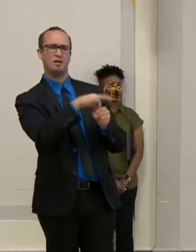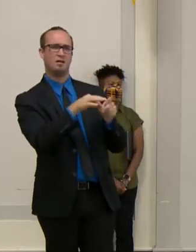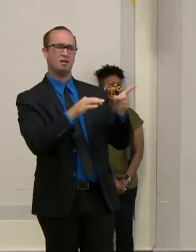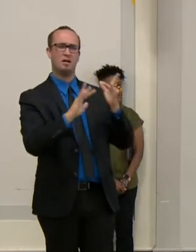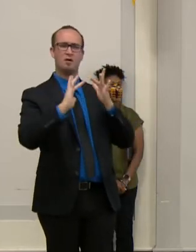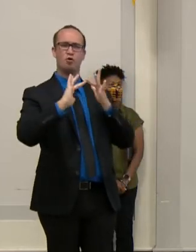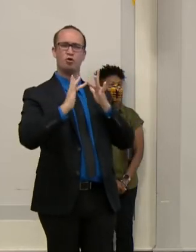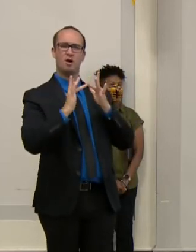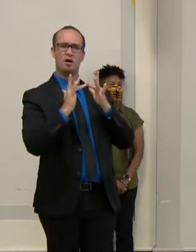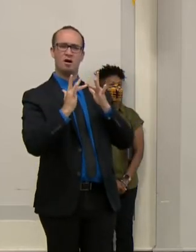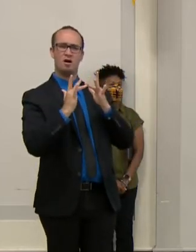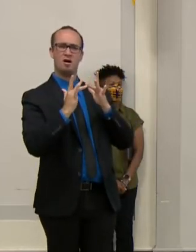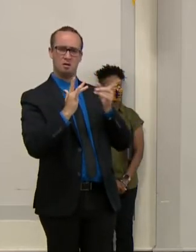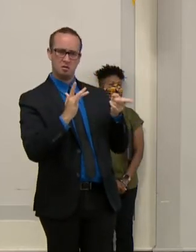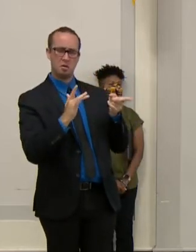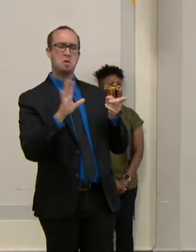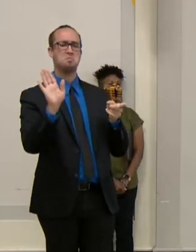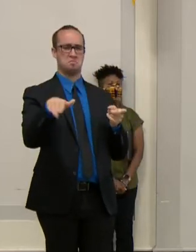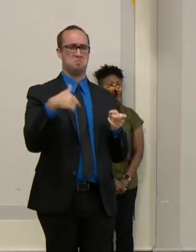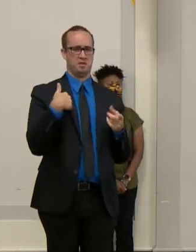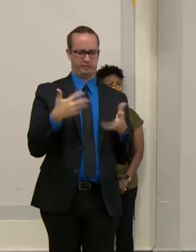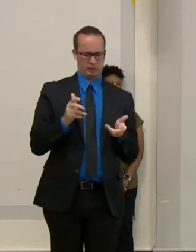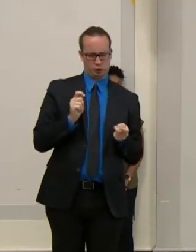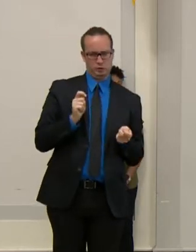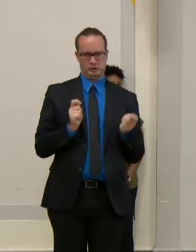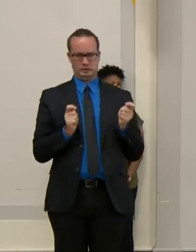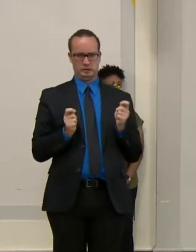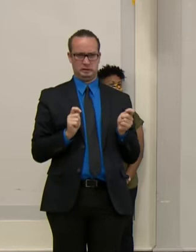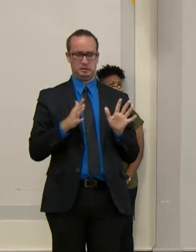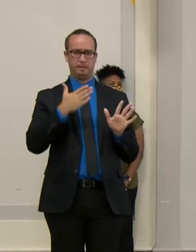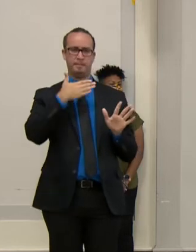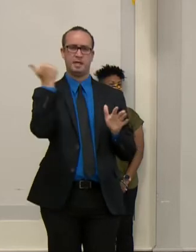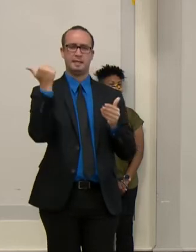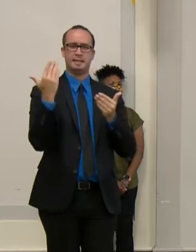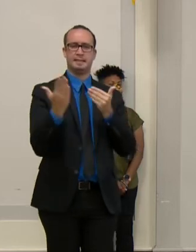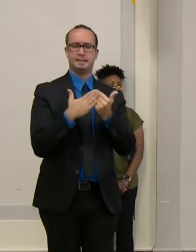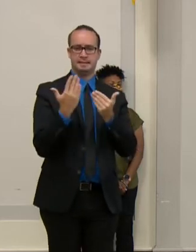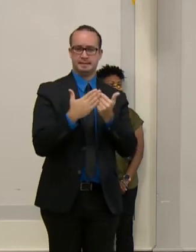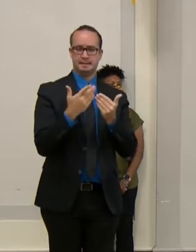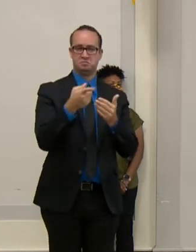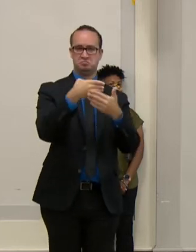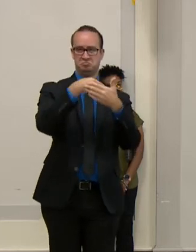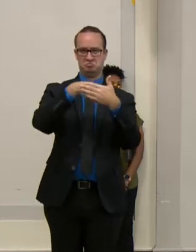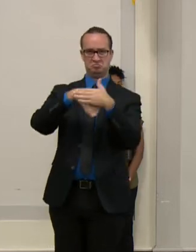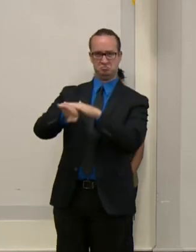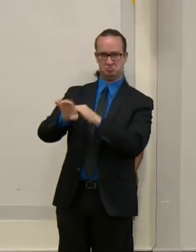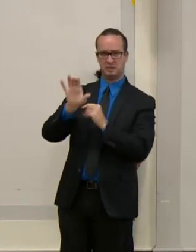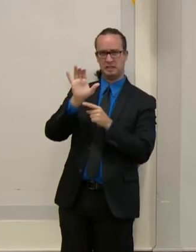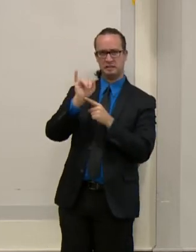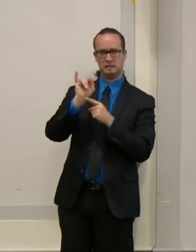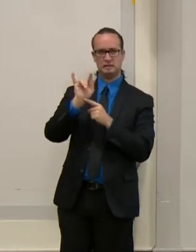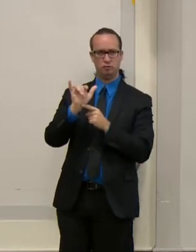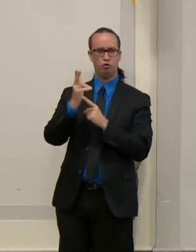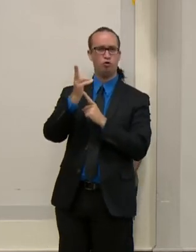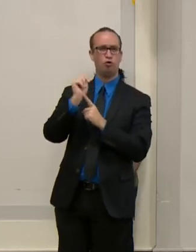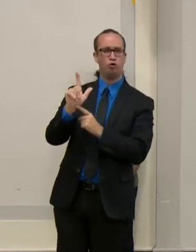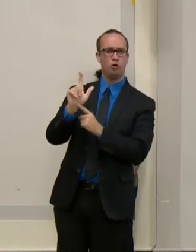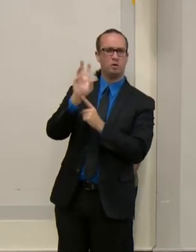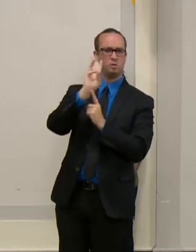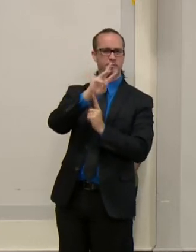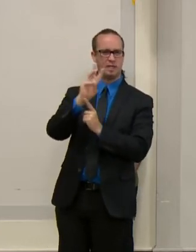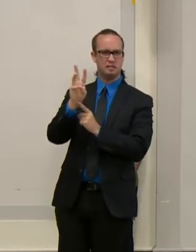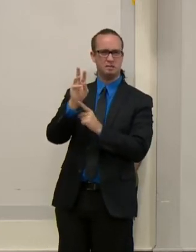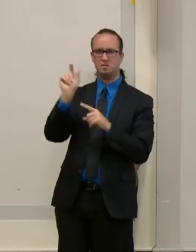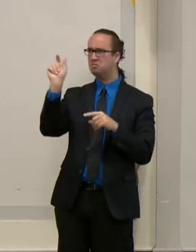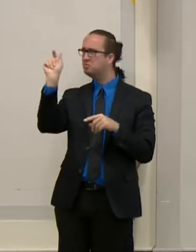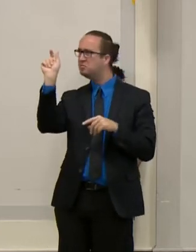a button on the city's main webpage that links directly to the Board of Elections to complete the application. Next, I want